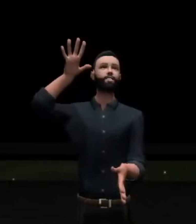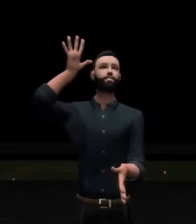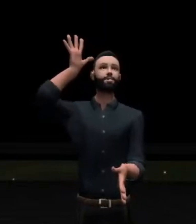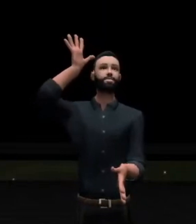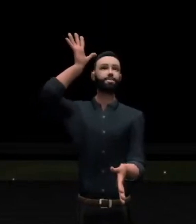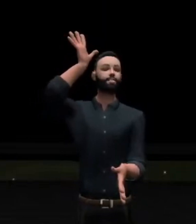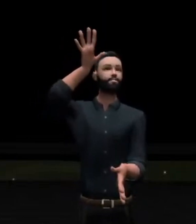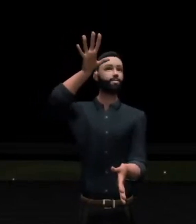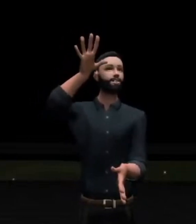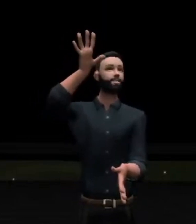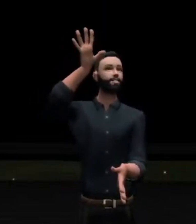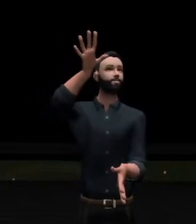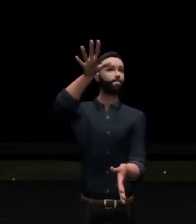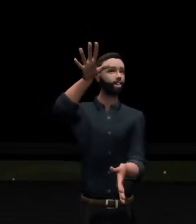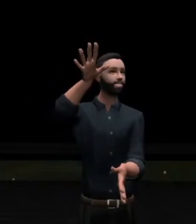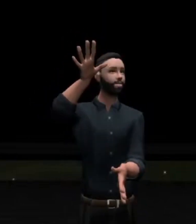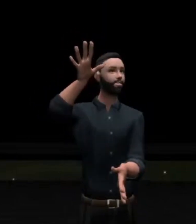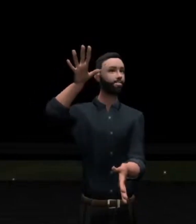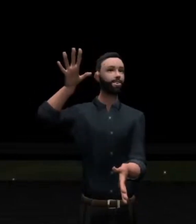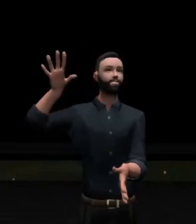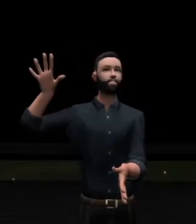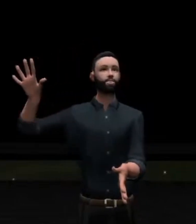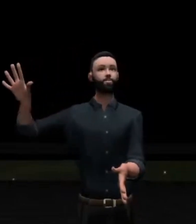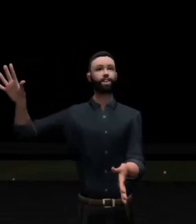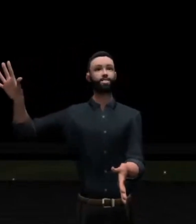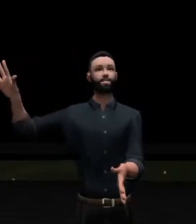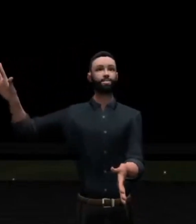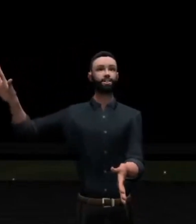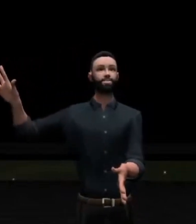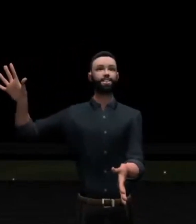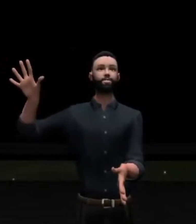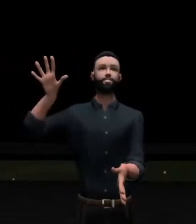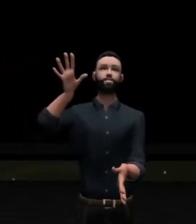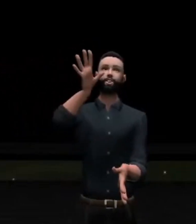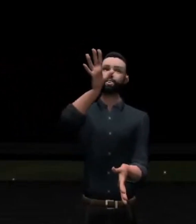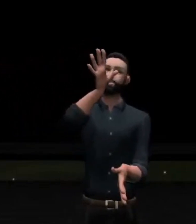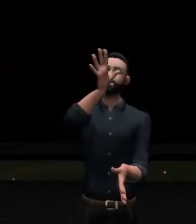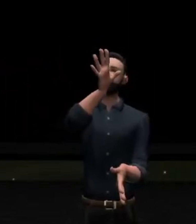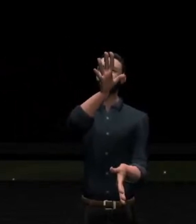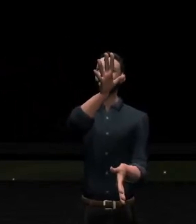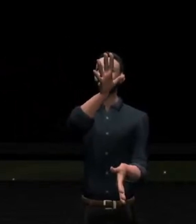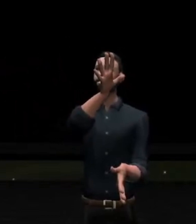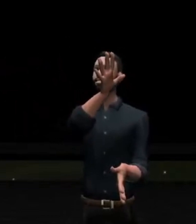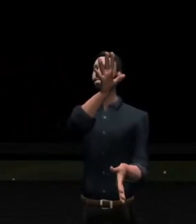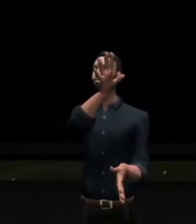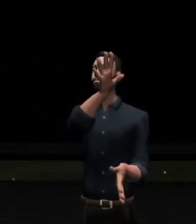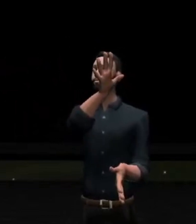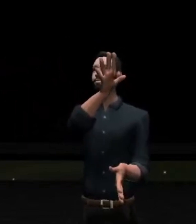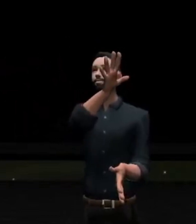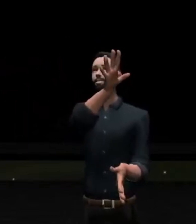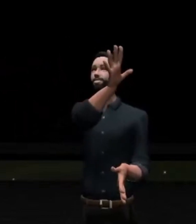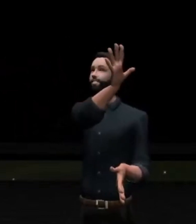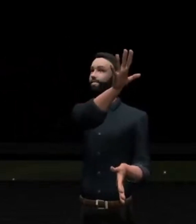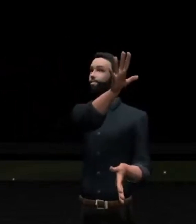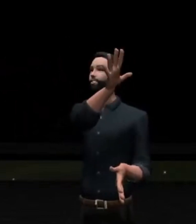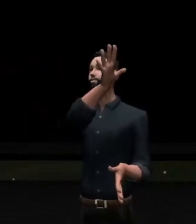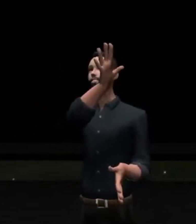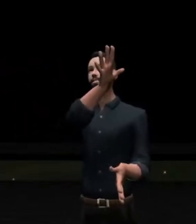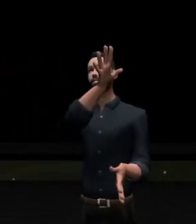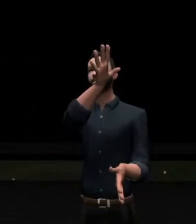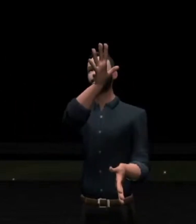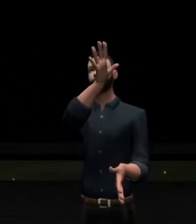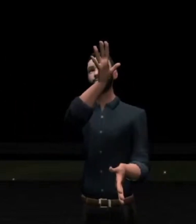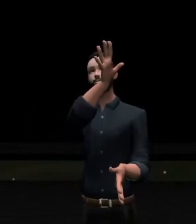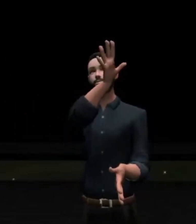Son of God. He's just a pathetic imposter. That's what an apostate is now saying. So it's a dramatic and despicable